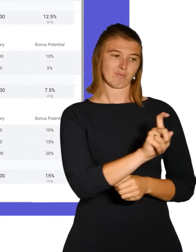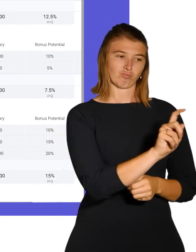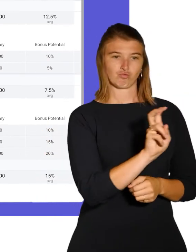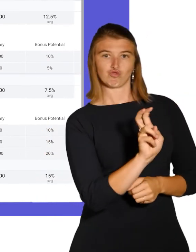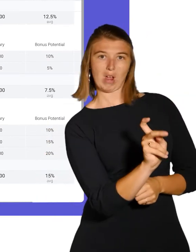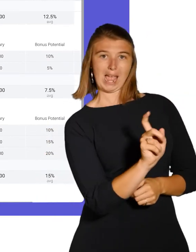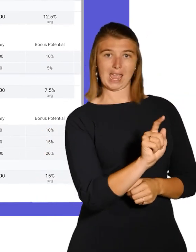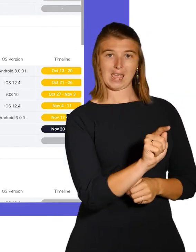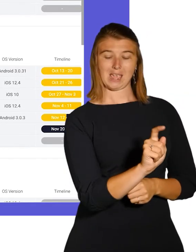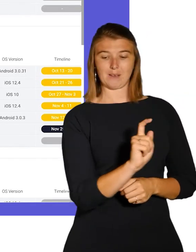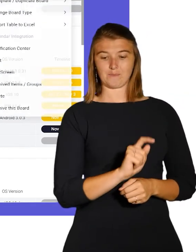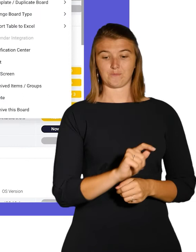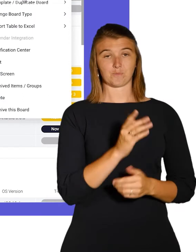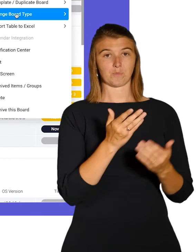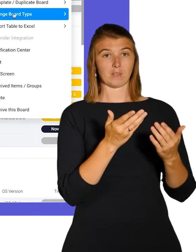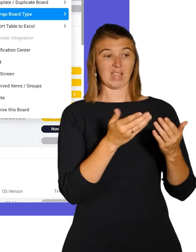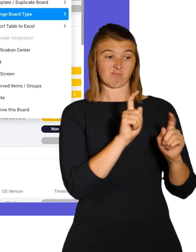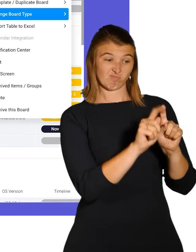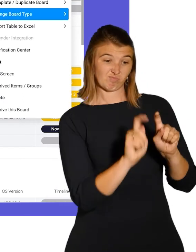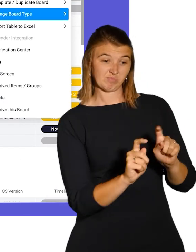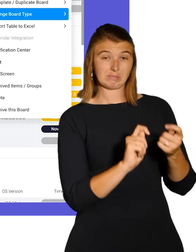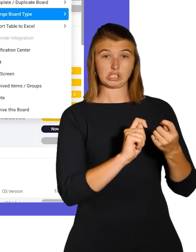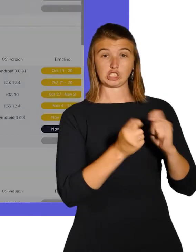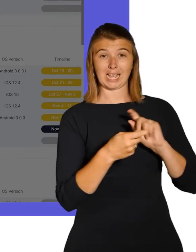or through the board menu on any of your boards.